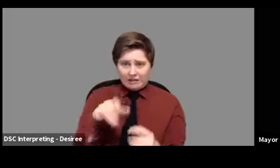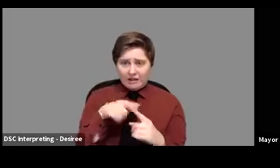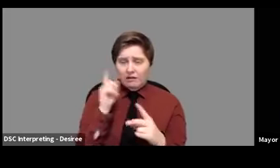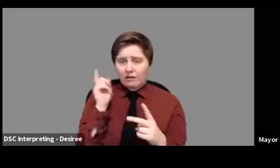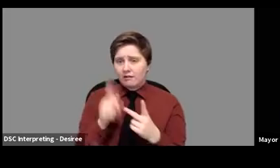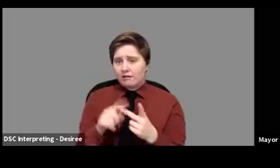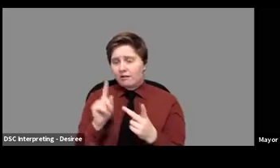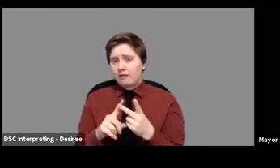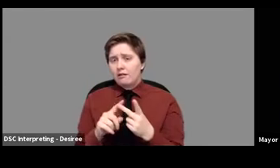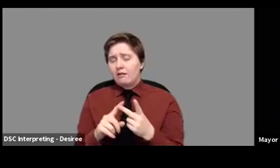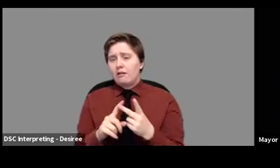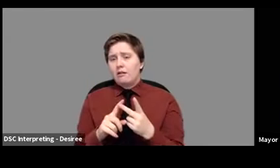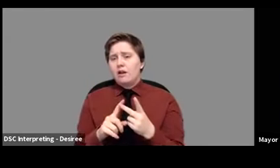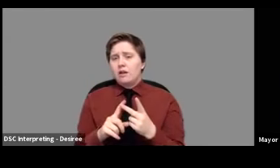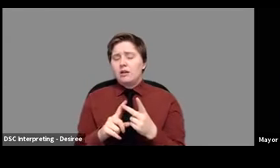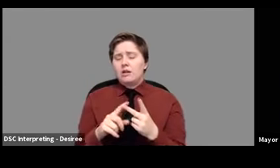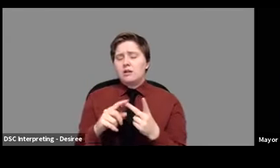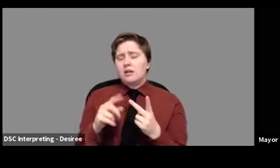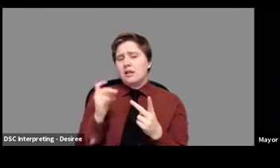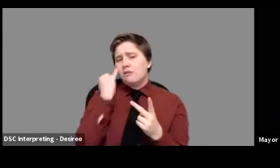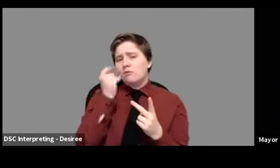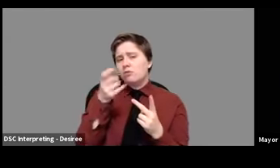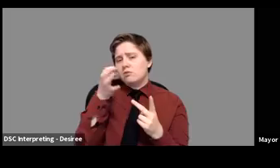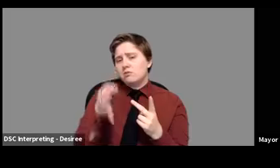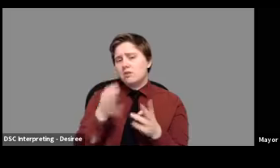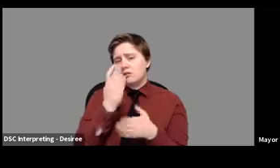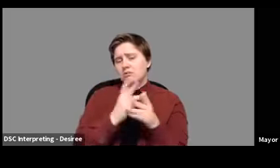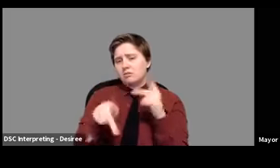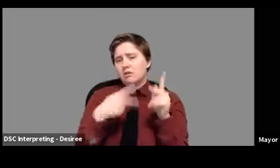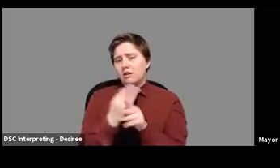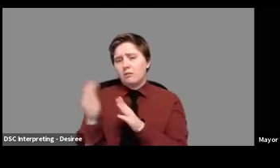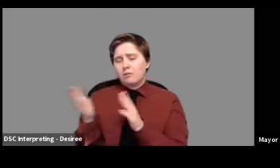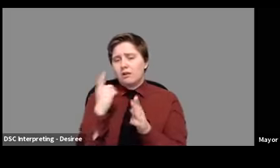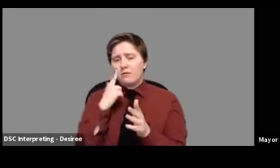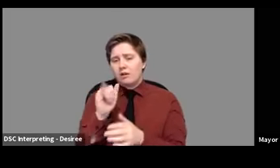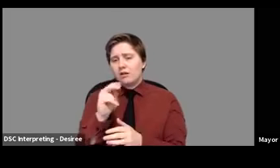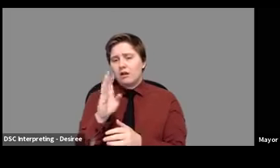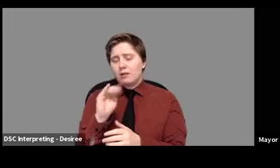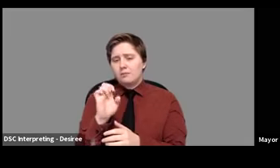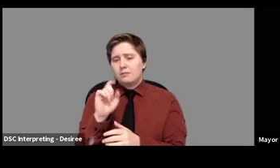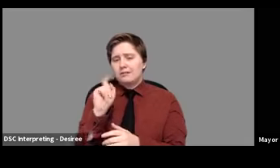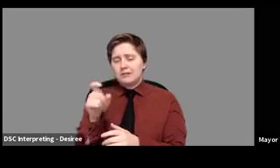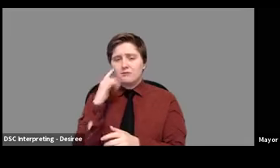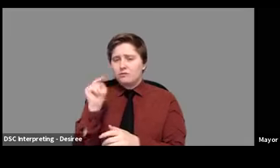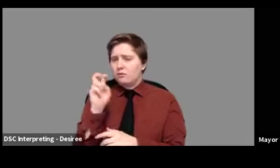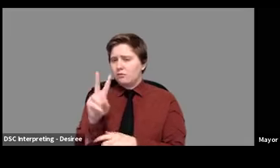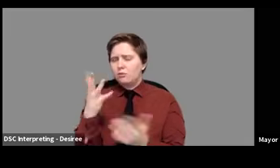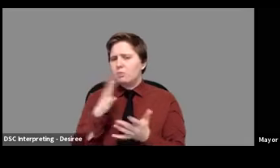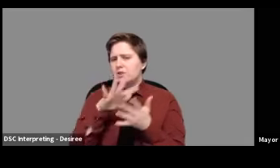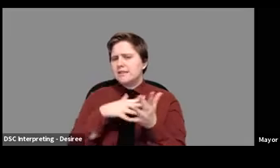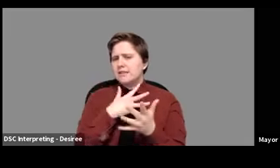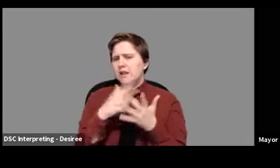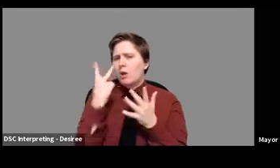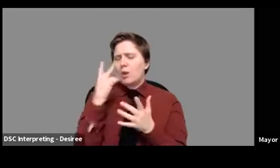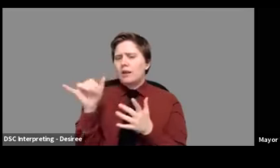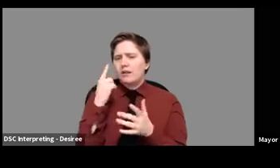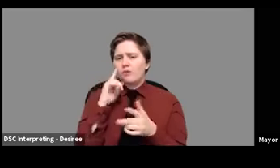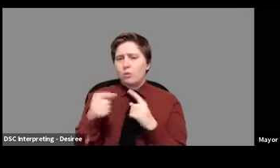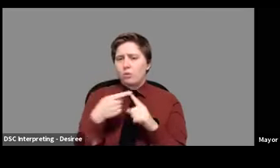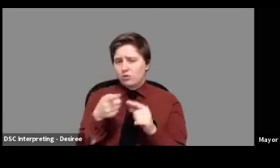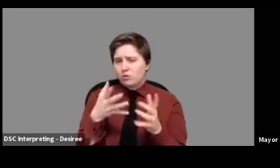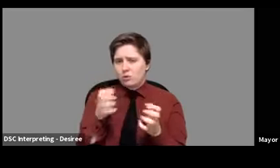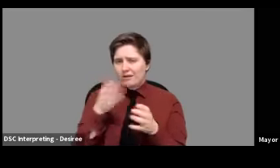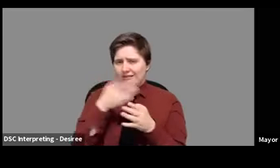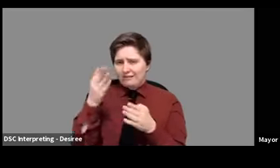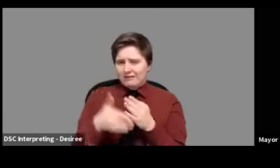And secondly, if you do decide on some sort of plan for the income tax for November, what is your schedule looking like for when you want to